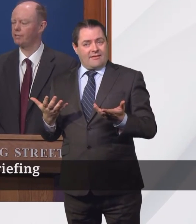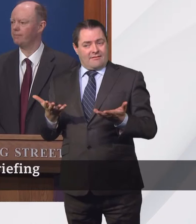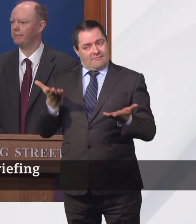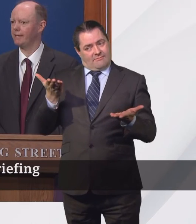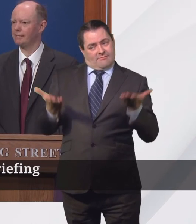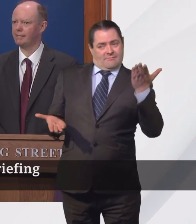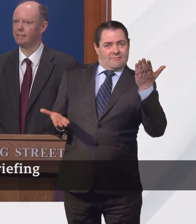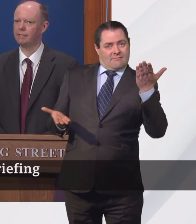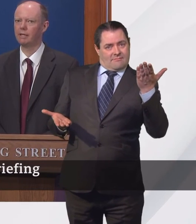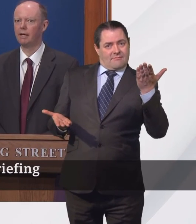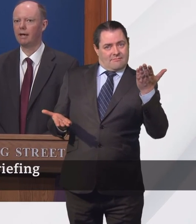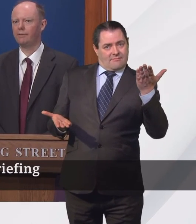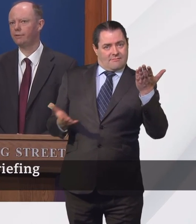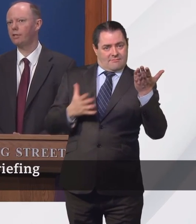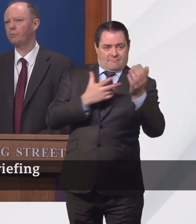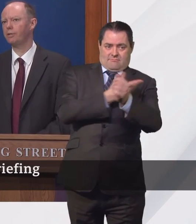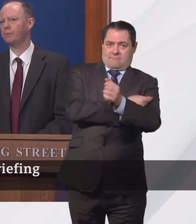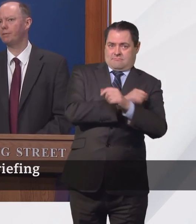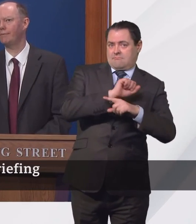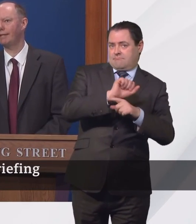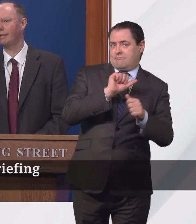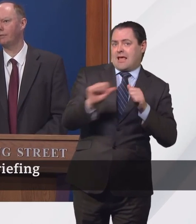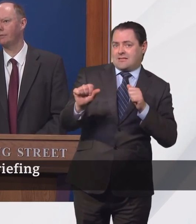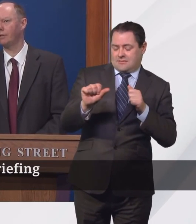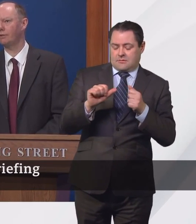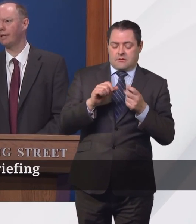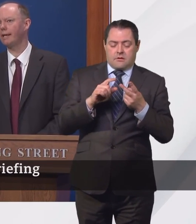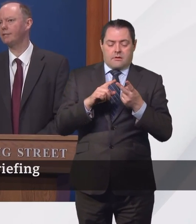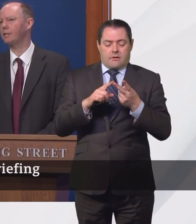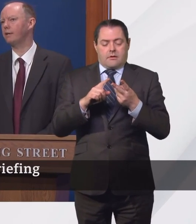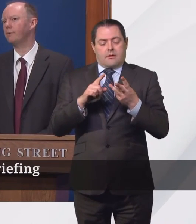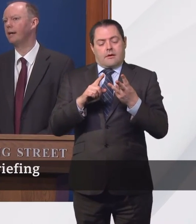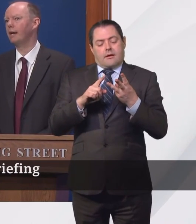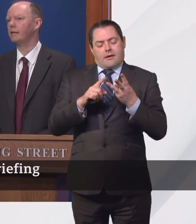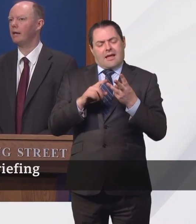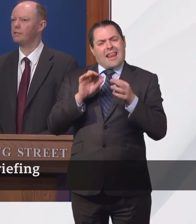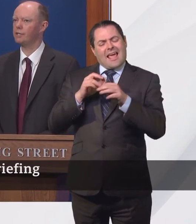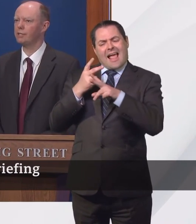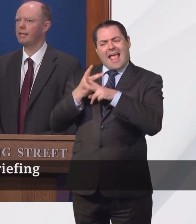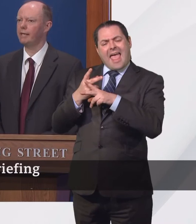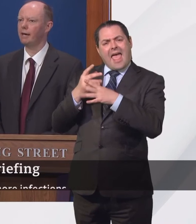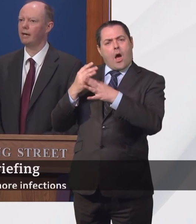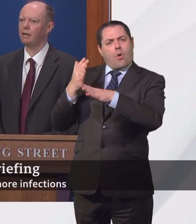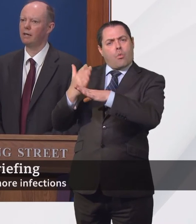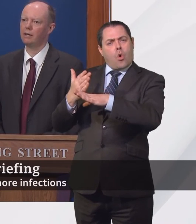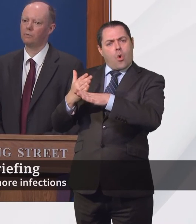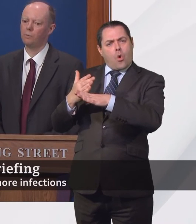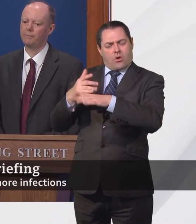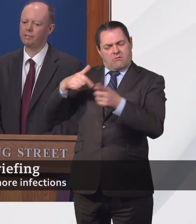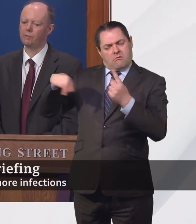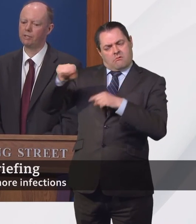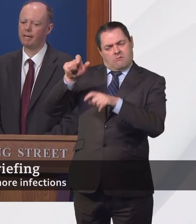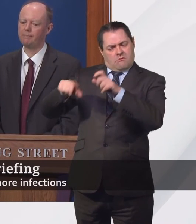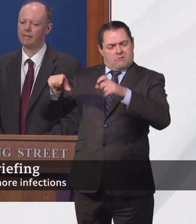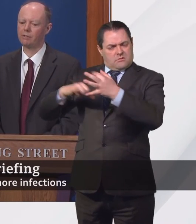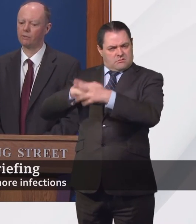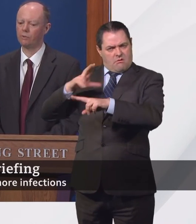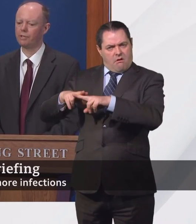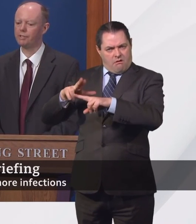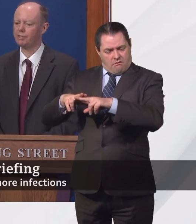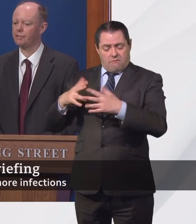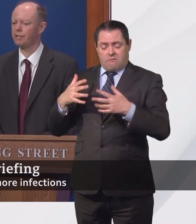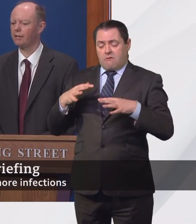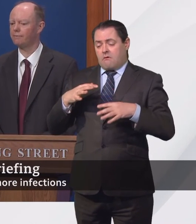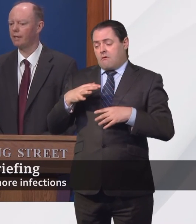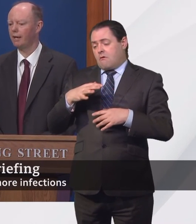than the risk of being vaccinated. And the third point specifically on care staff, certainly when we're talking about medical